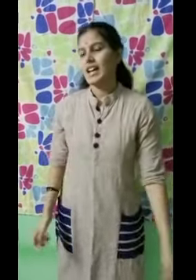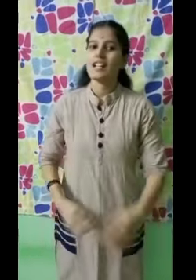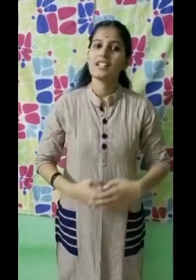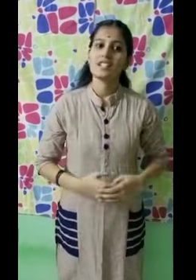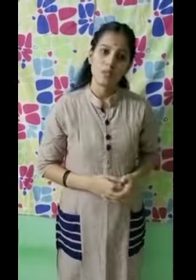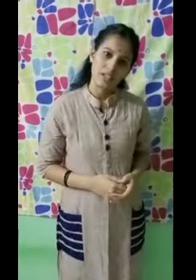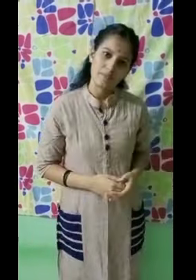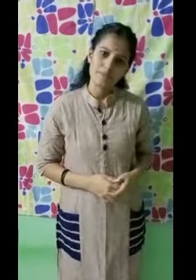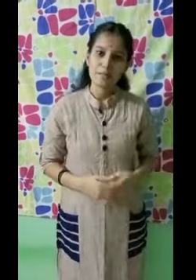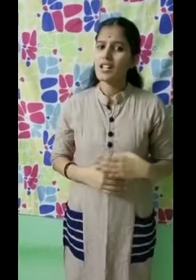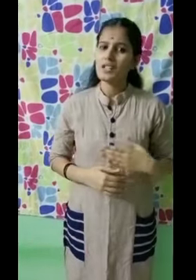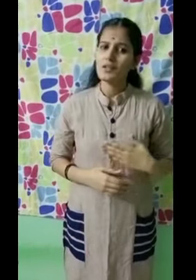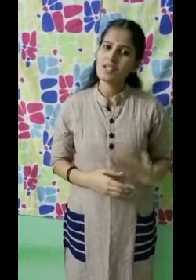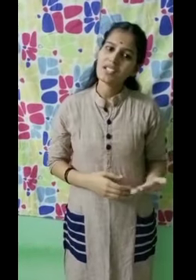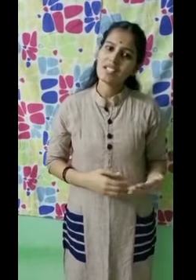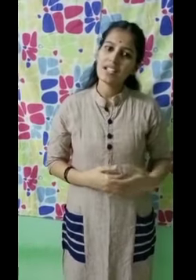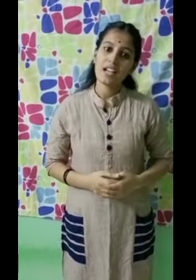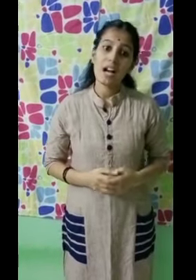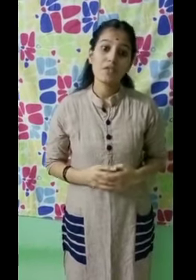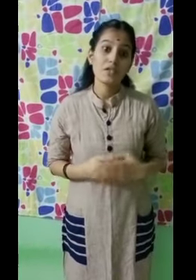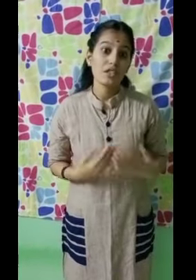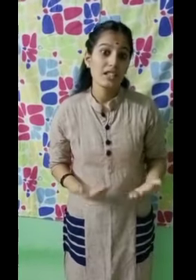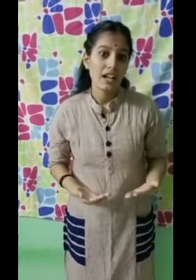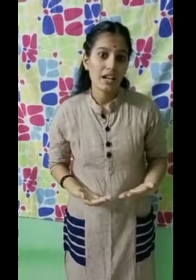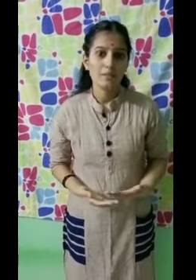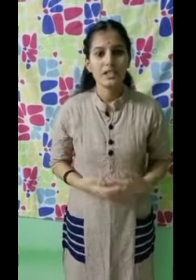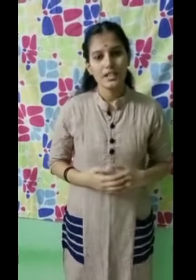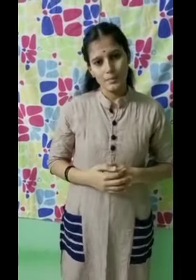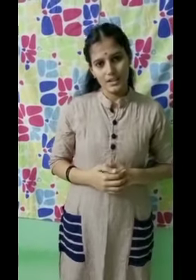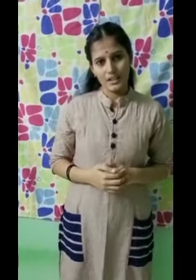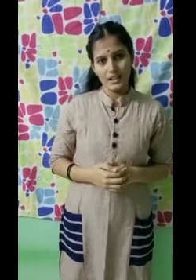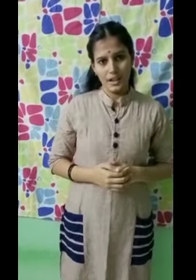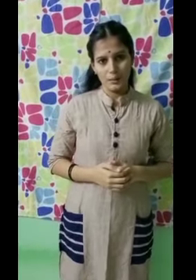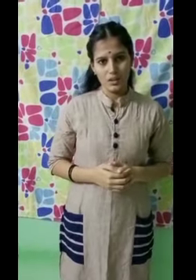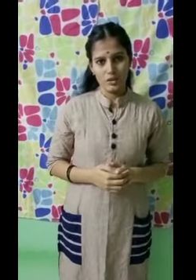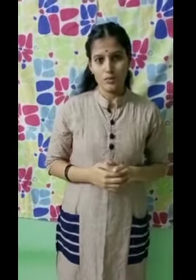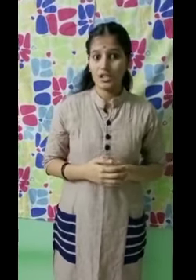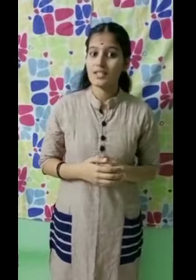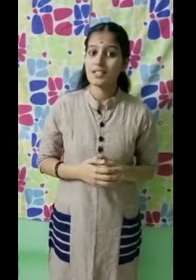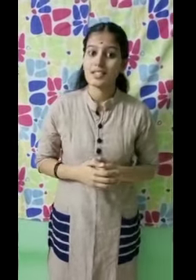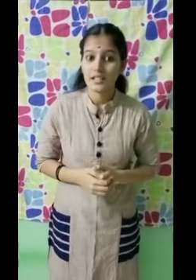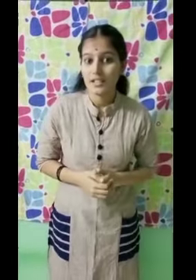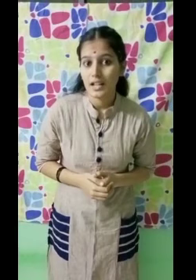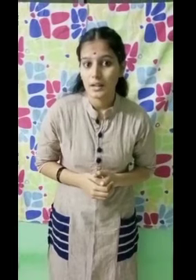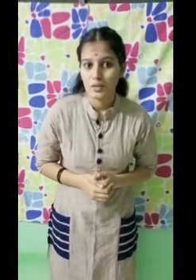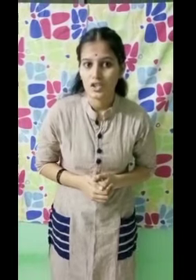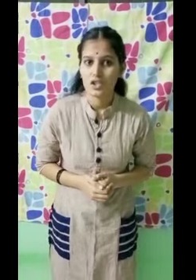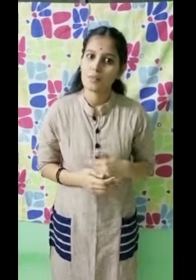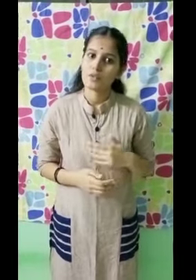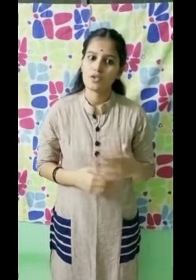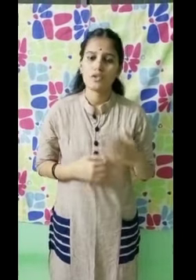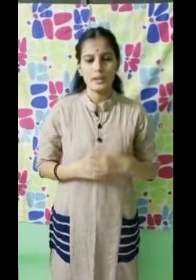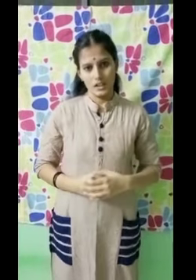It's okay. You can see that how difficult I am in expressing the language which is the sign-in language I am going to speak.